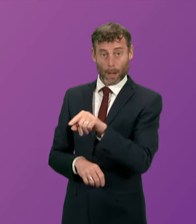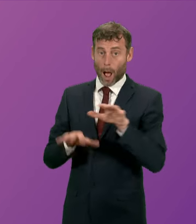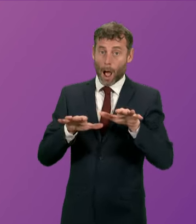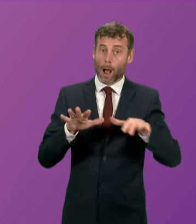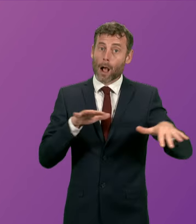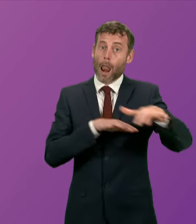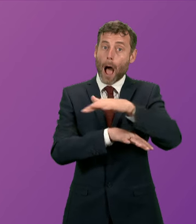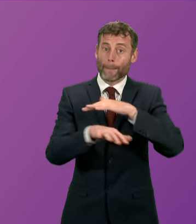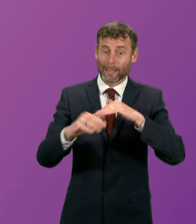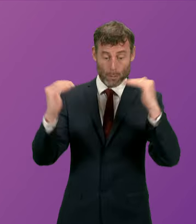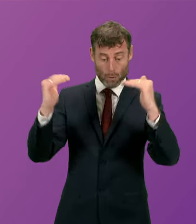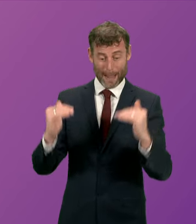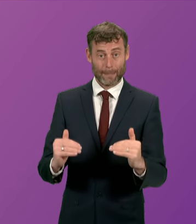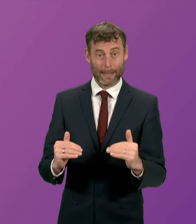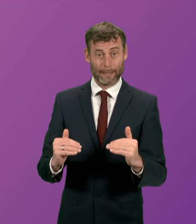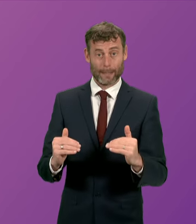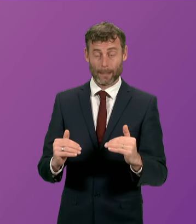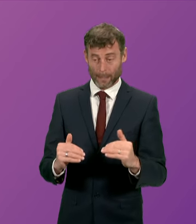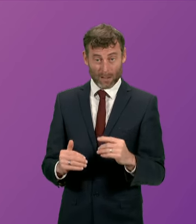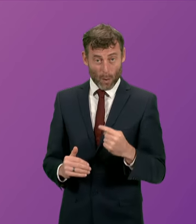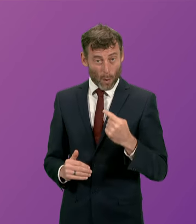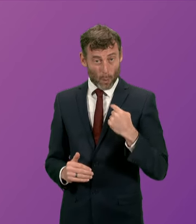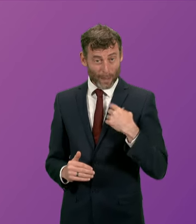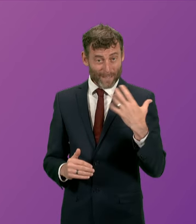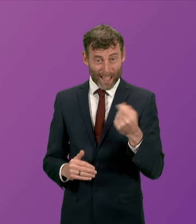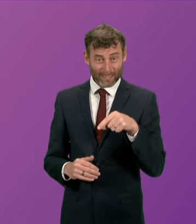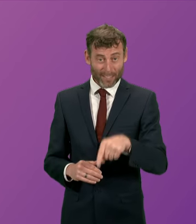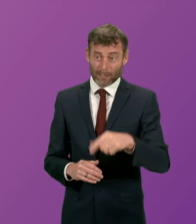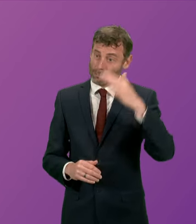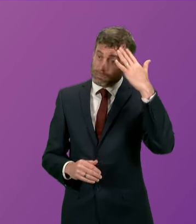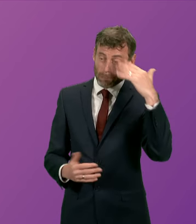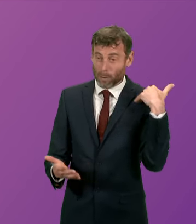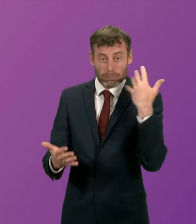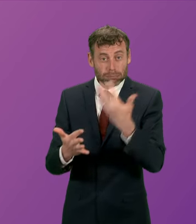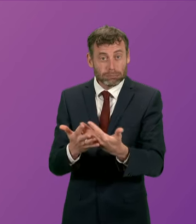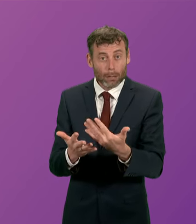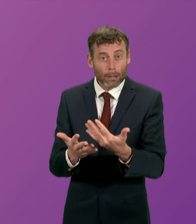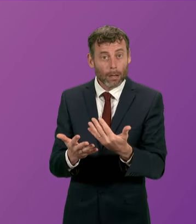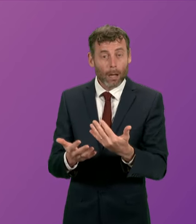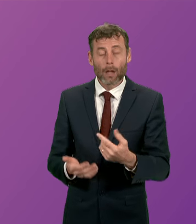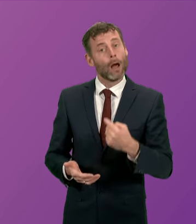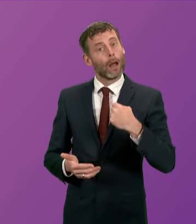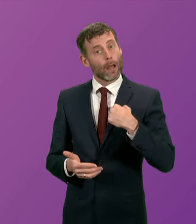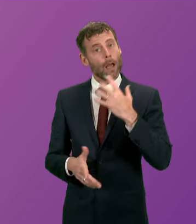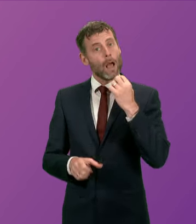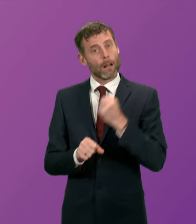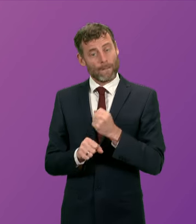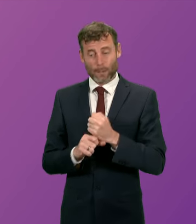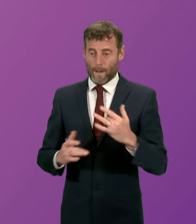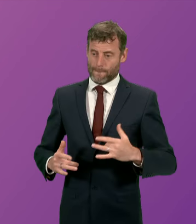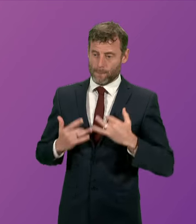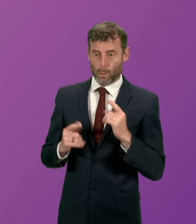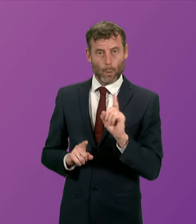of the Scottish government for some considerable time. The government's position is that we've got to assess our energy